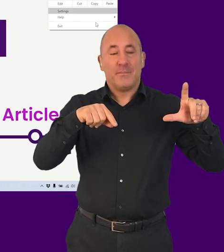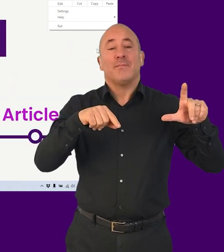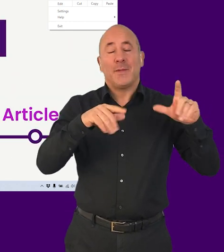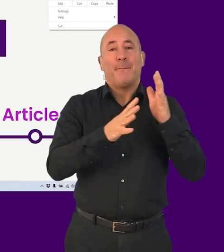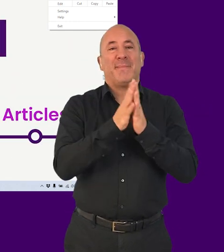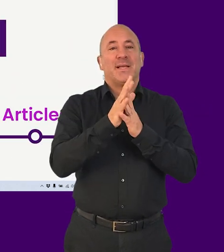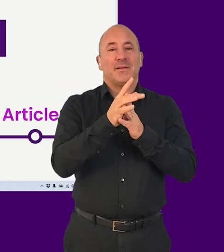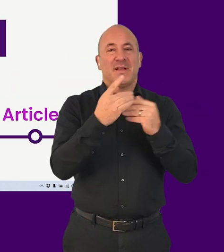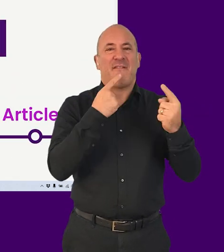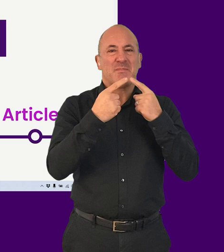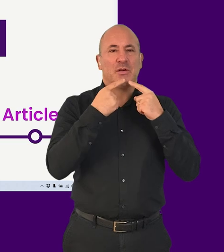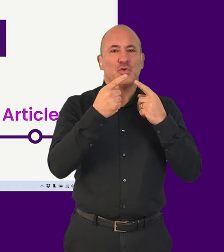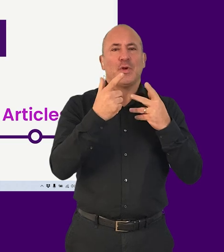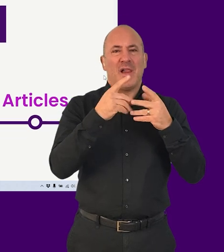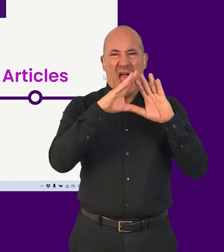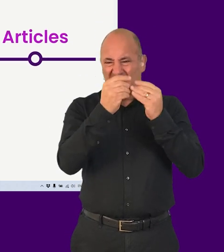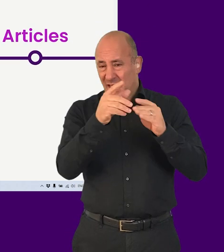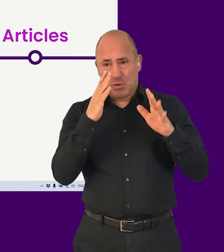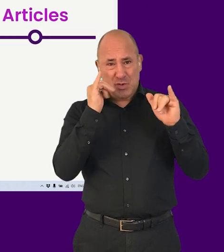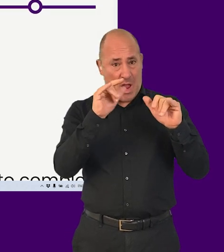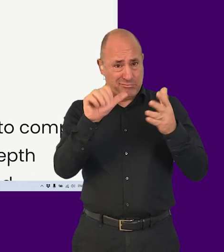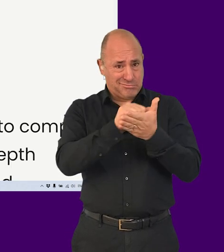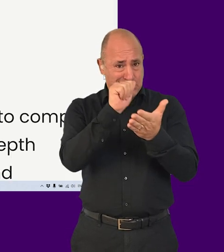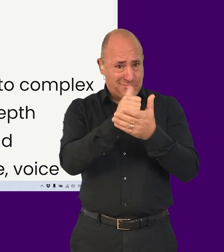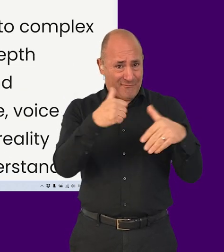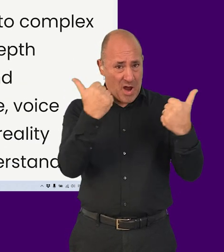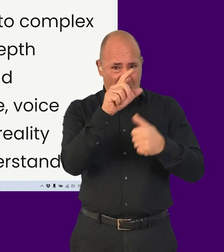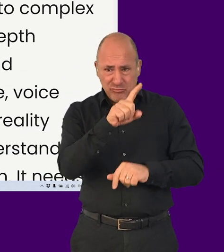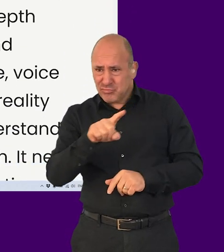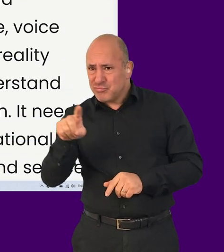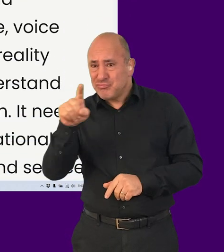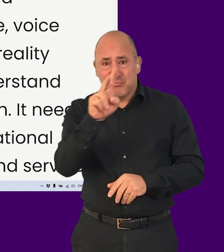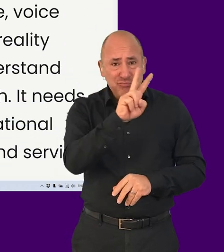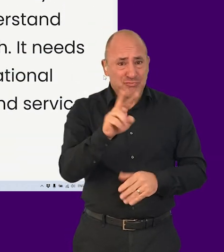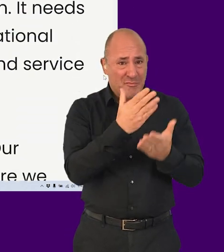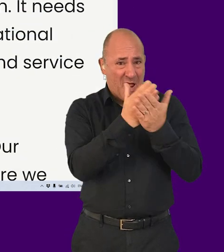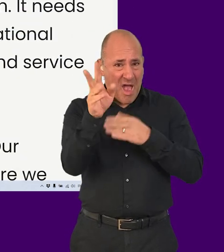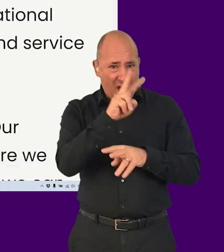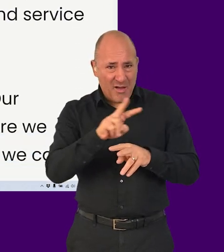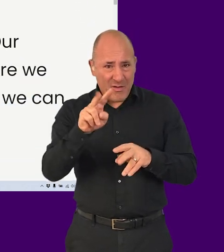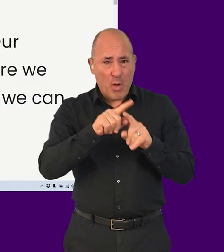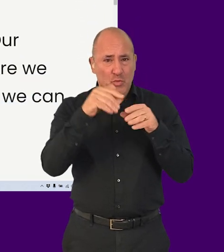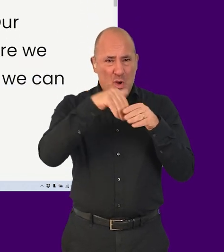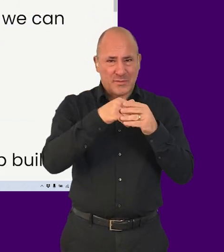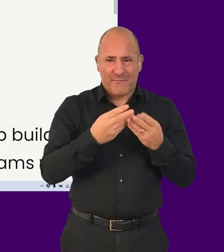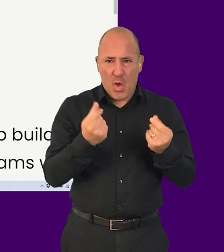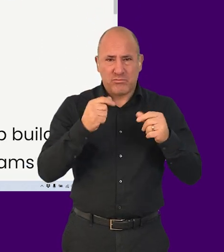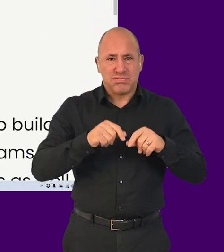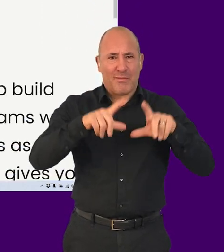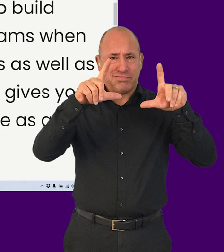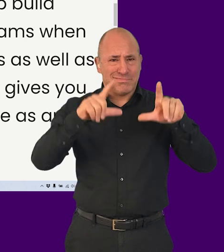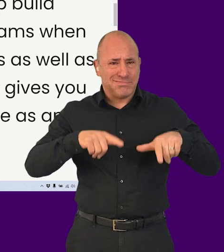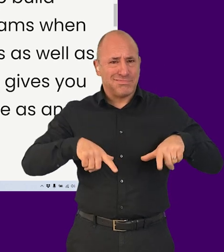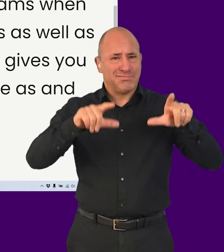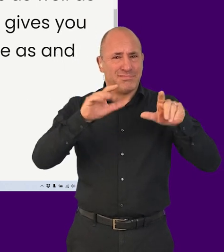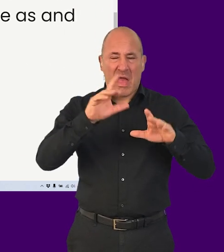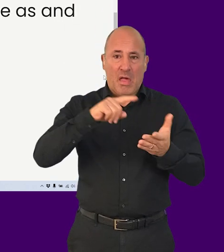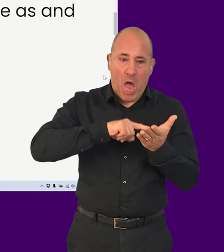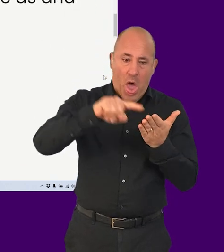Check that all information and functionality remain available and fully legible, and that the content reflows, so that there is no need to